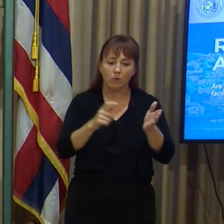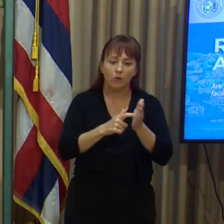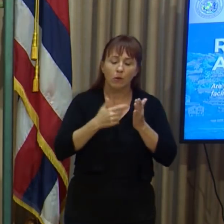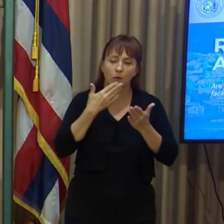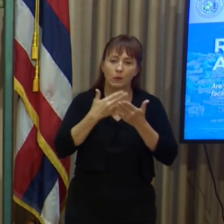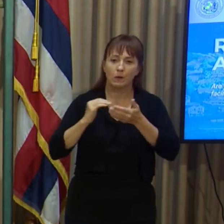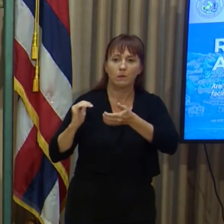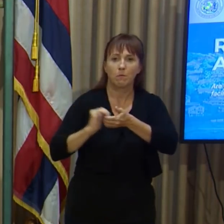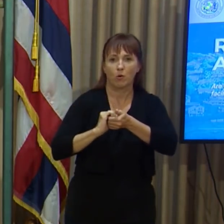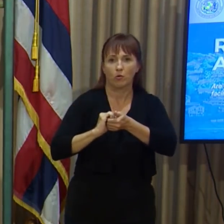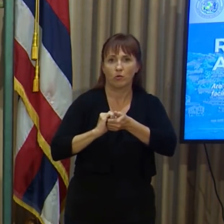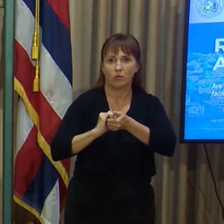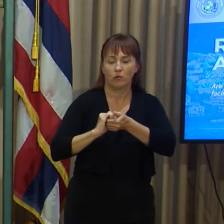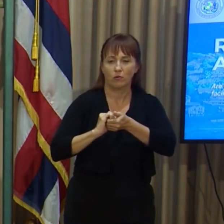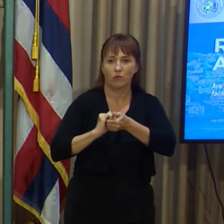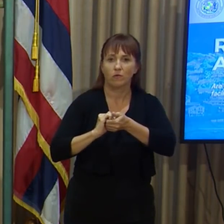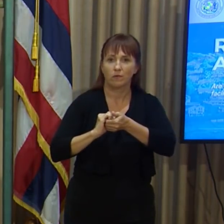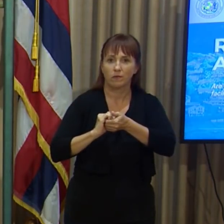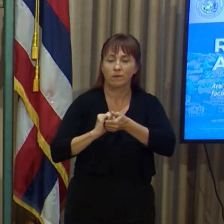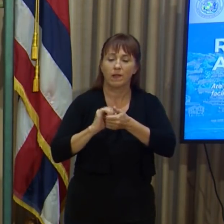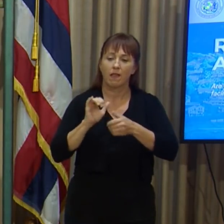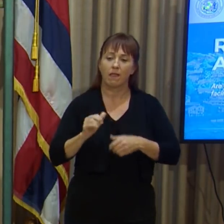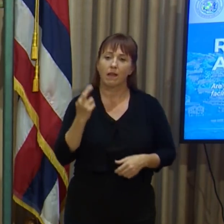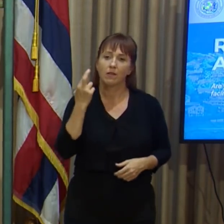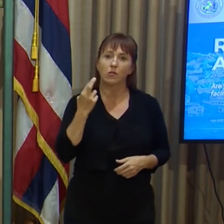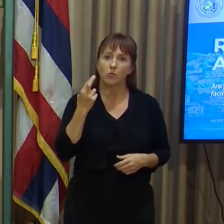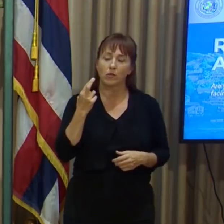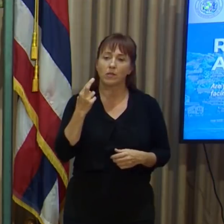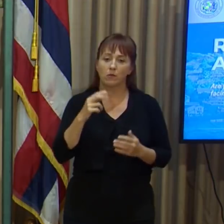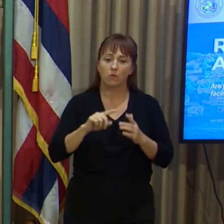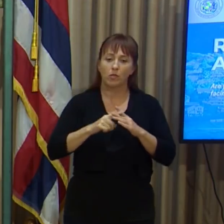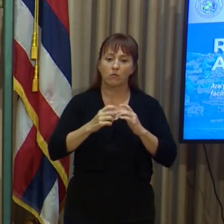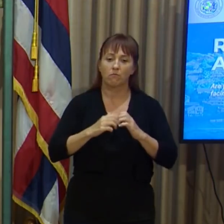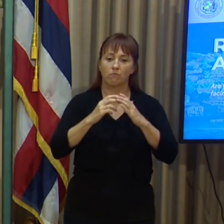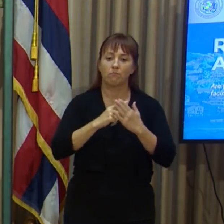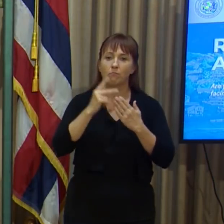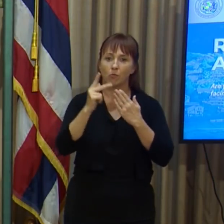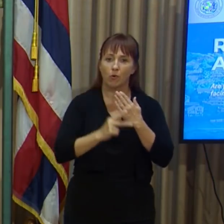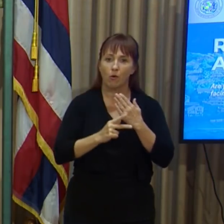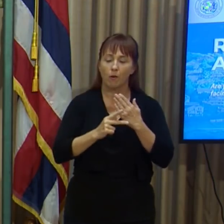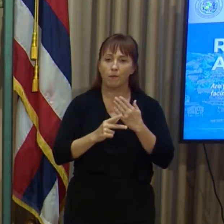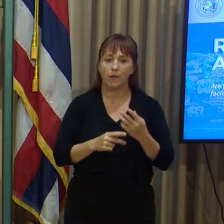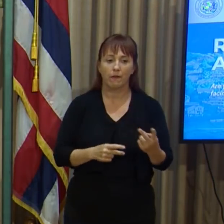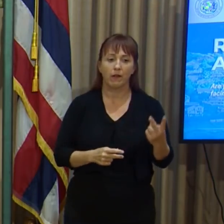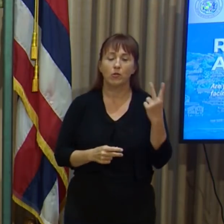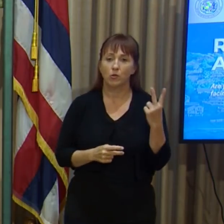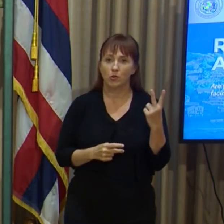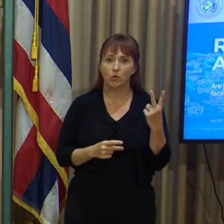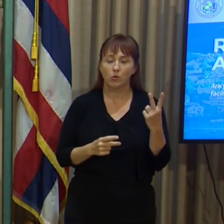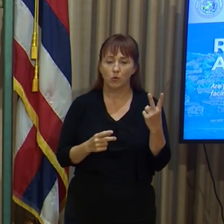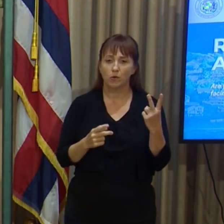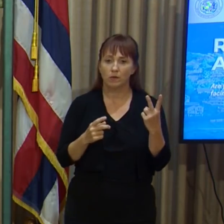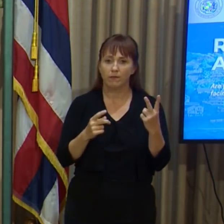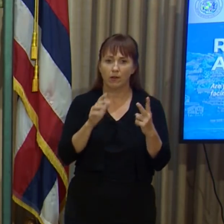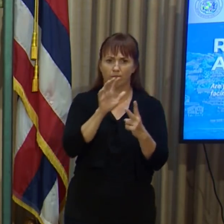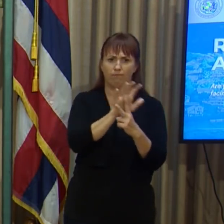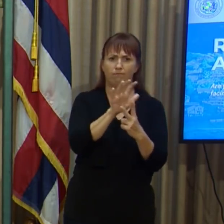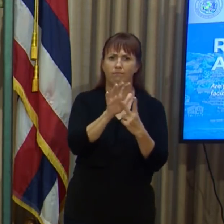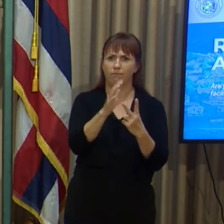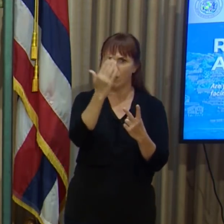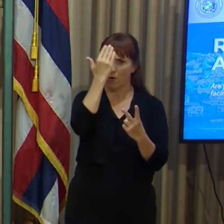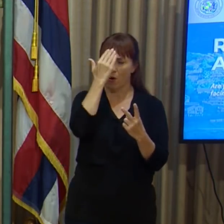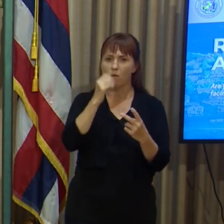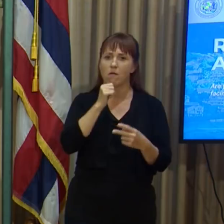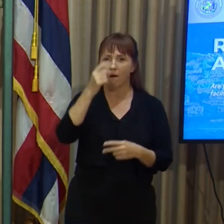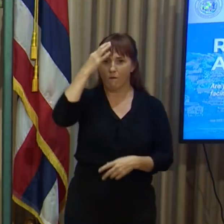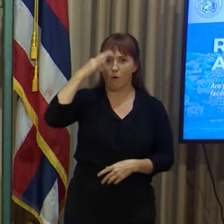partners. And that's why we're we are administering this program through two very well-known, well-established